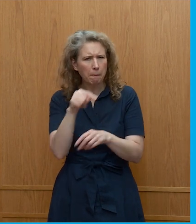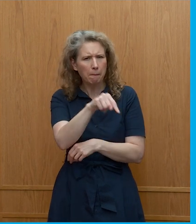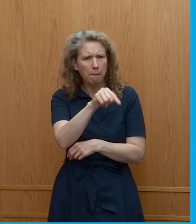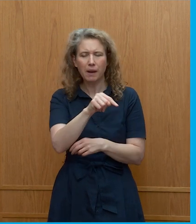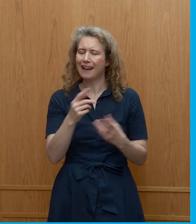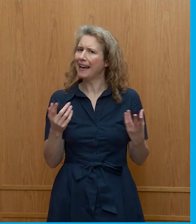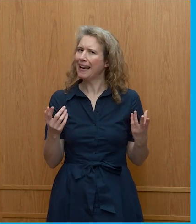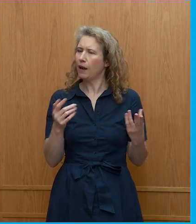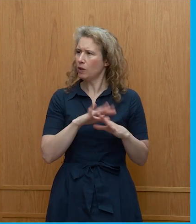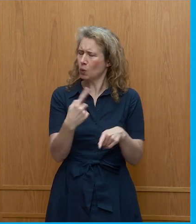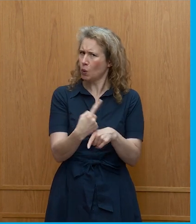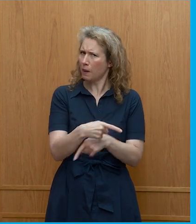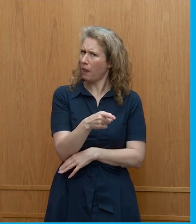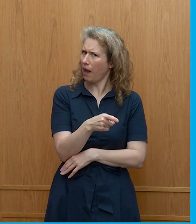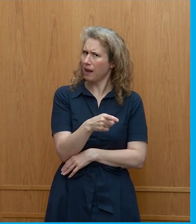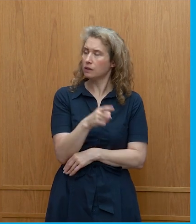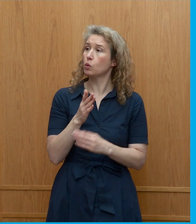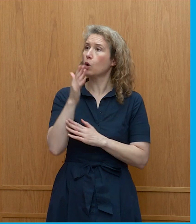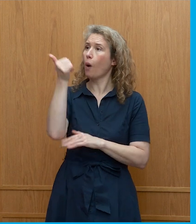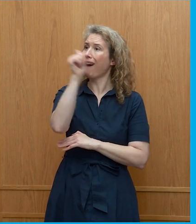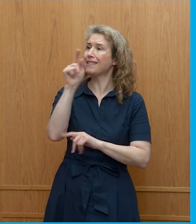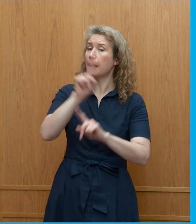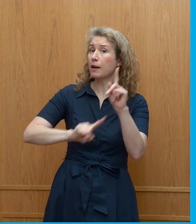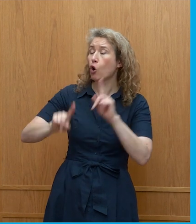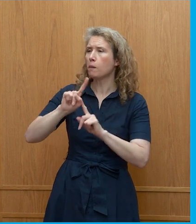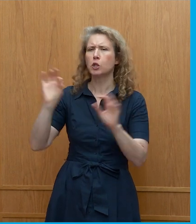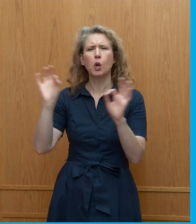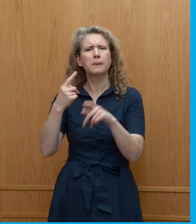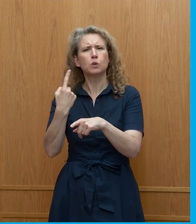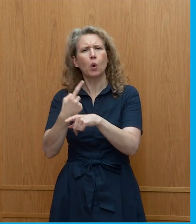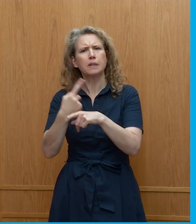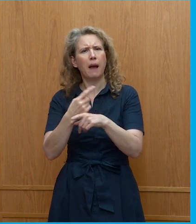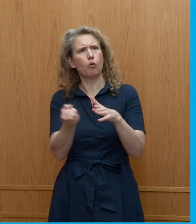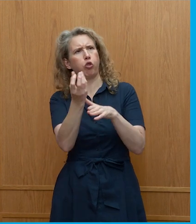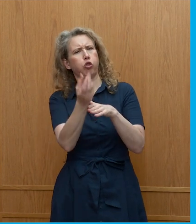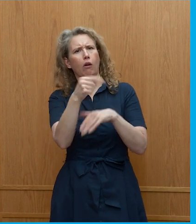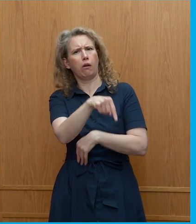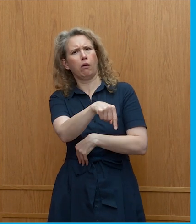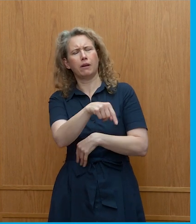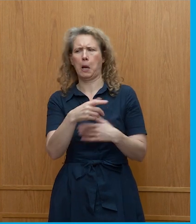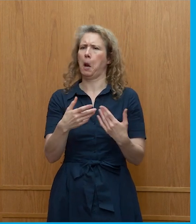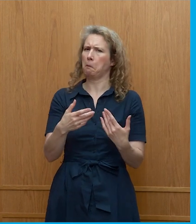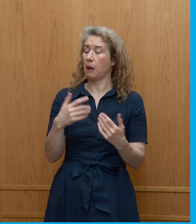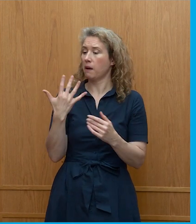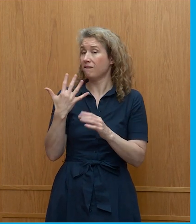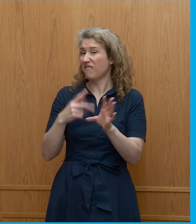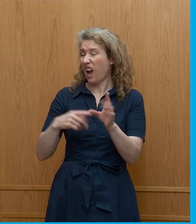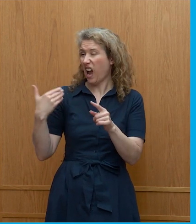this was not really a topic when we would go to academic conferences. Nobody was talking about this, but in the last probably five years, this has changed